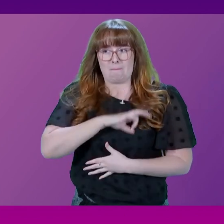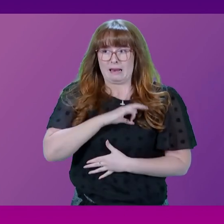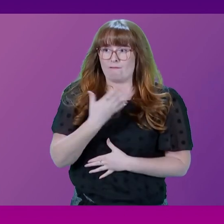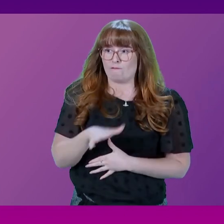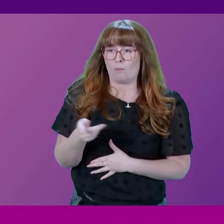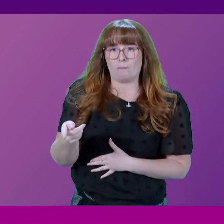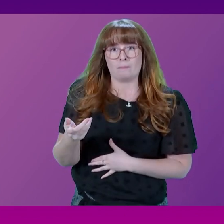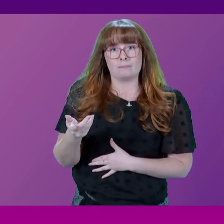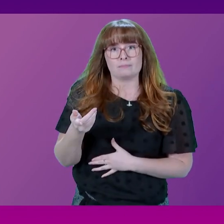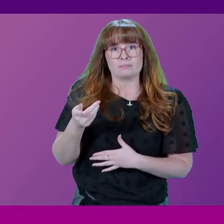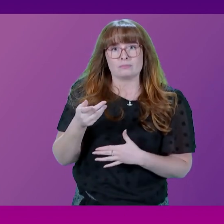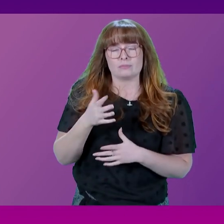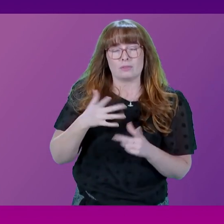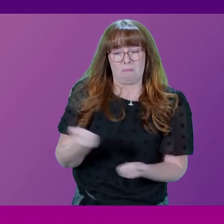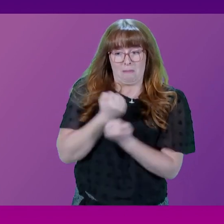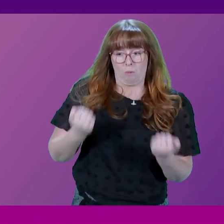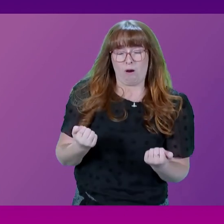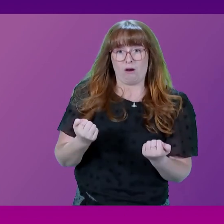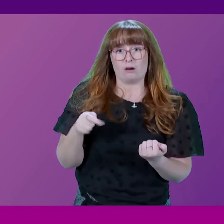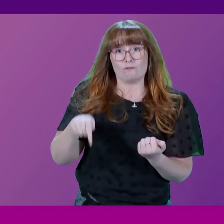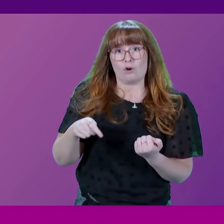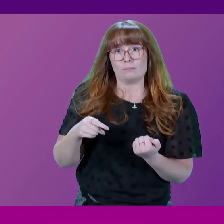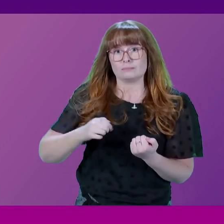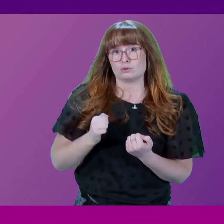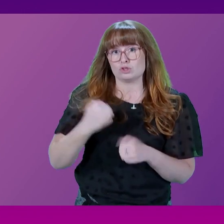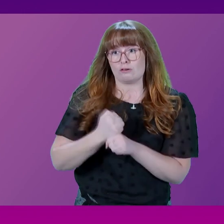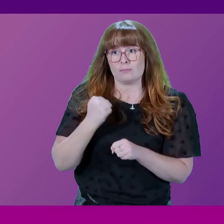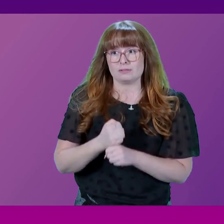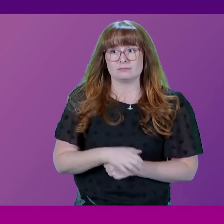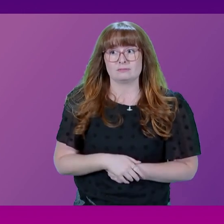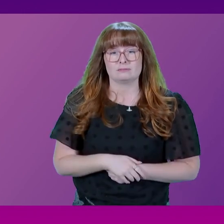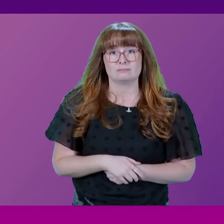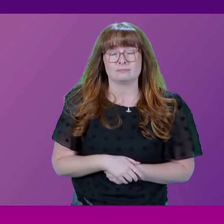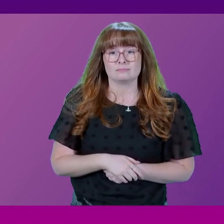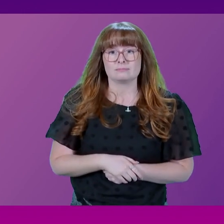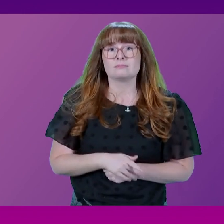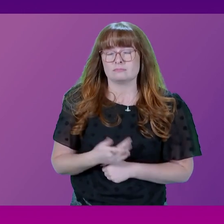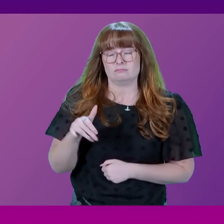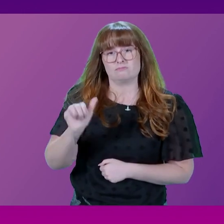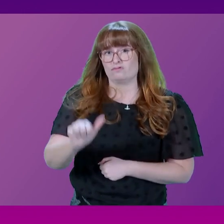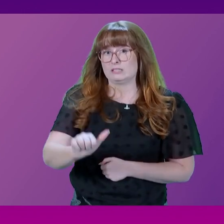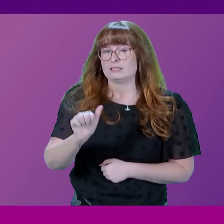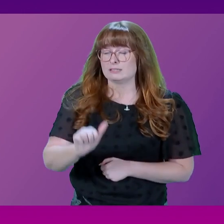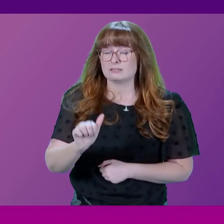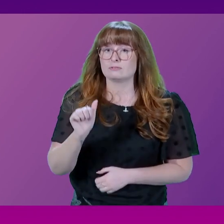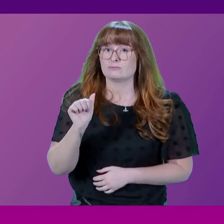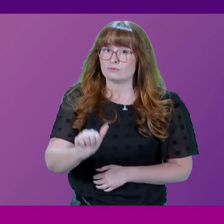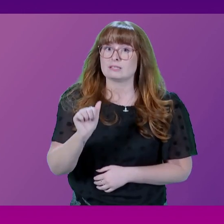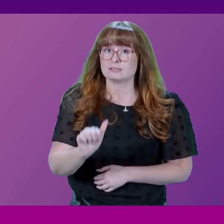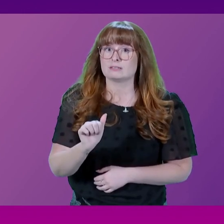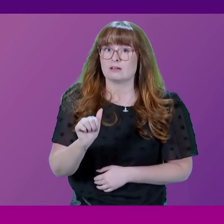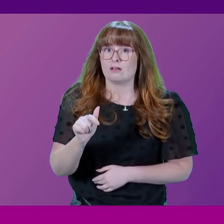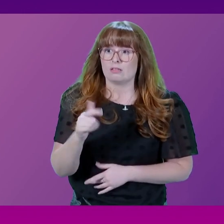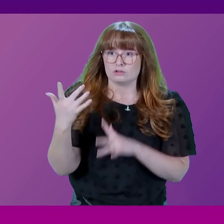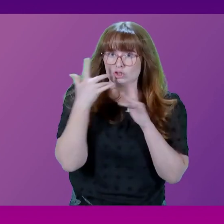Security being in the hands of this Parliament? First Minister. Yes, Colette Stevenson is absolutely right that the survey